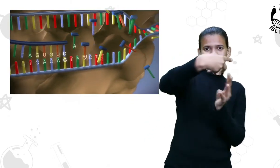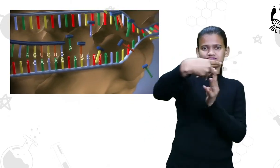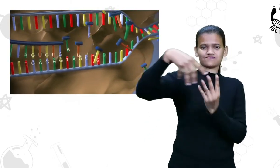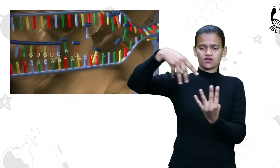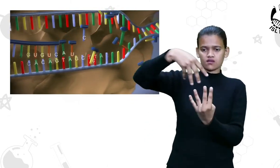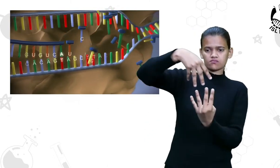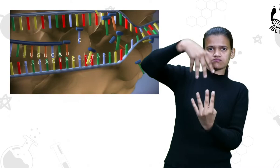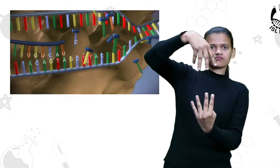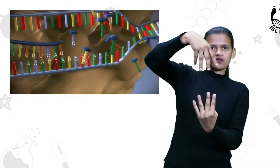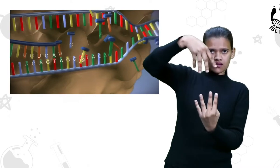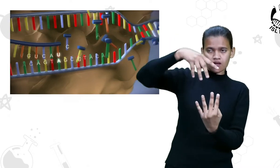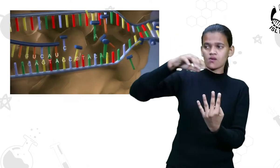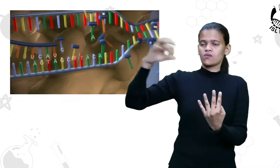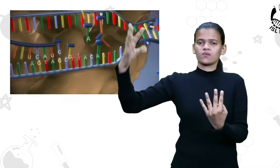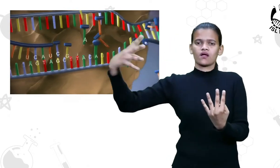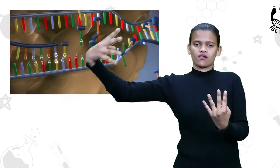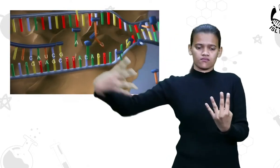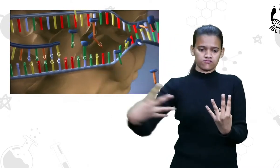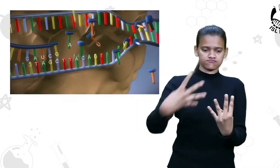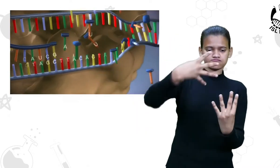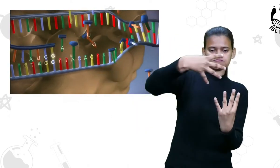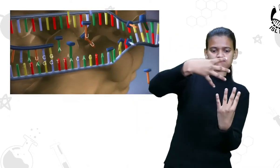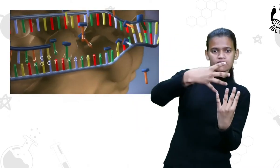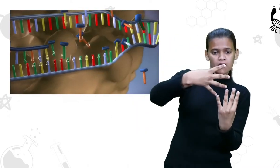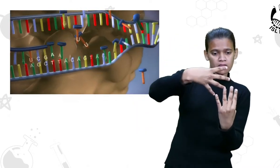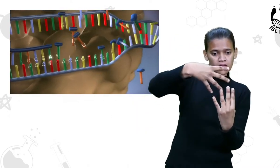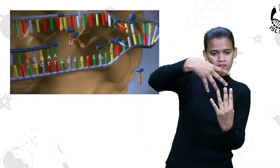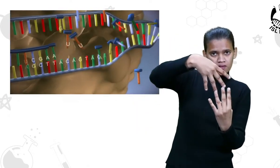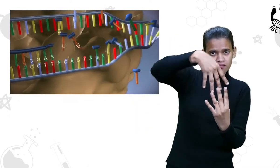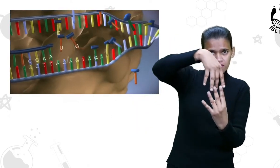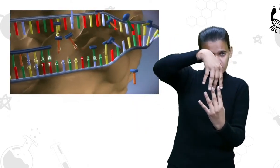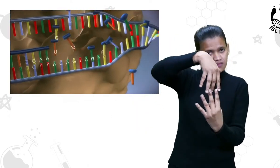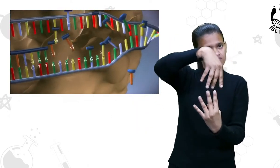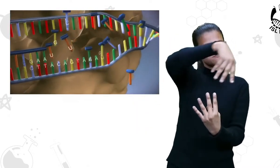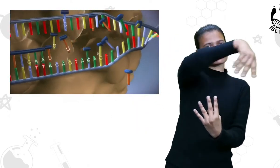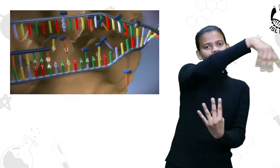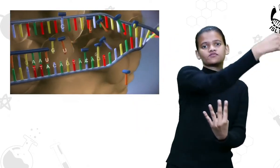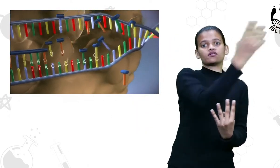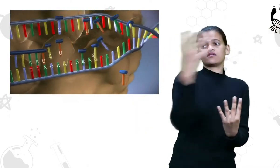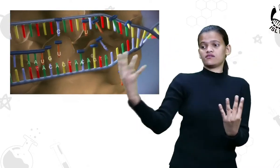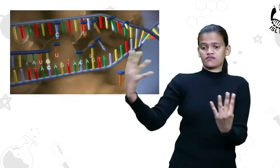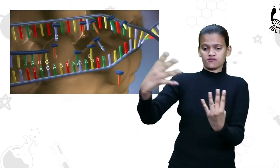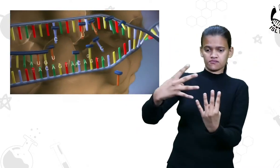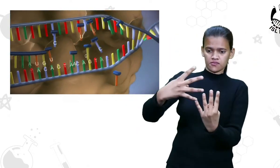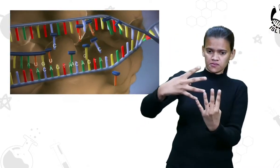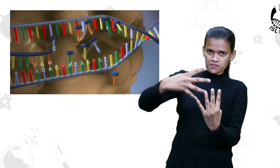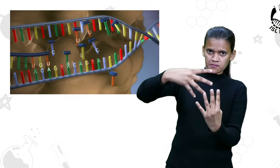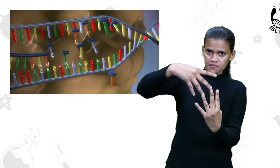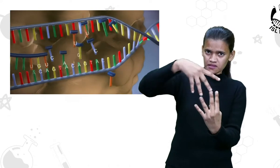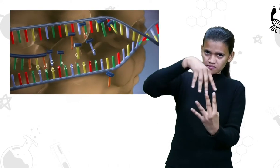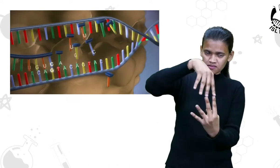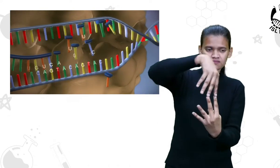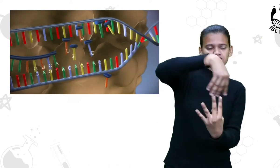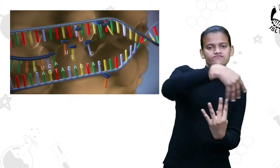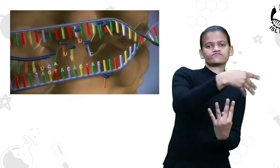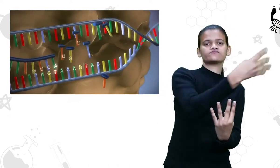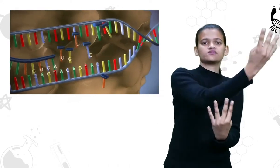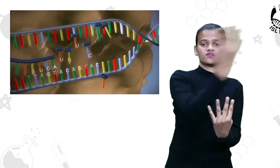It moves along the DNA making a strand of messenger RNA. After the free bases of RNA,